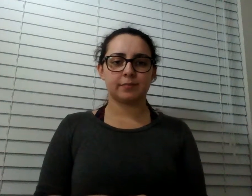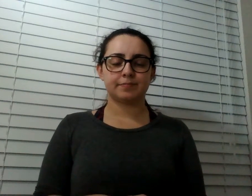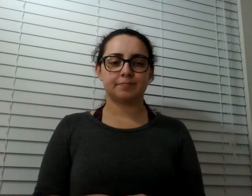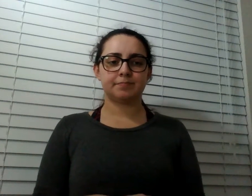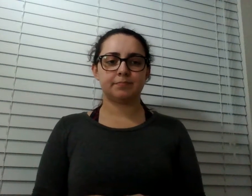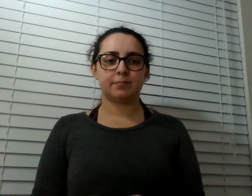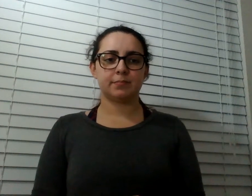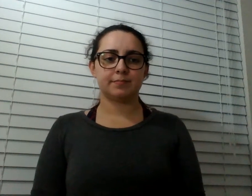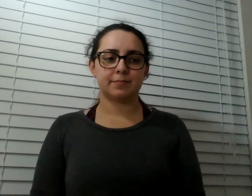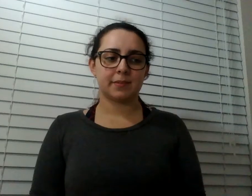go.